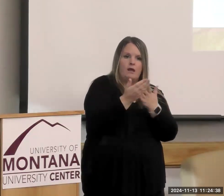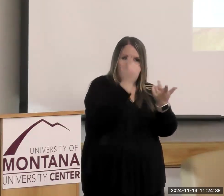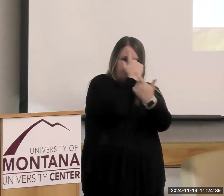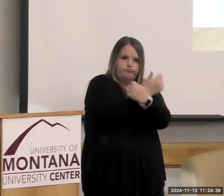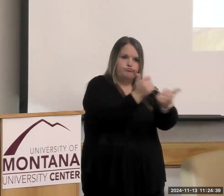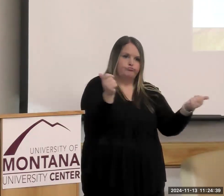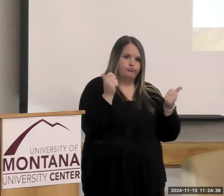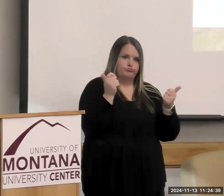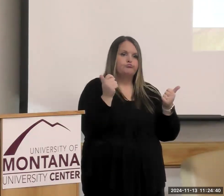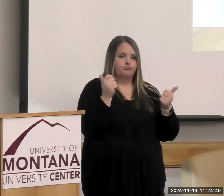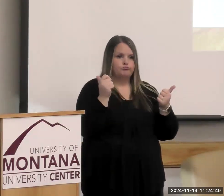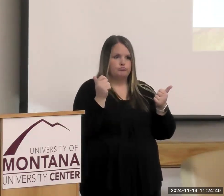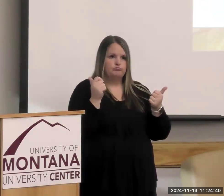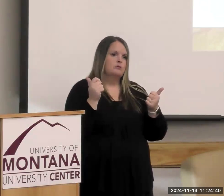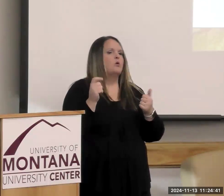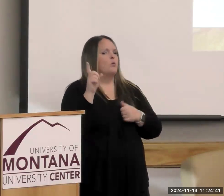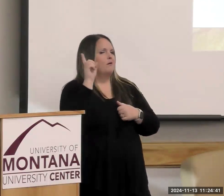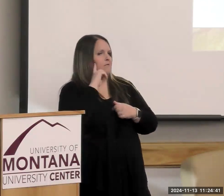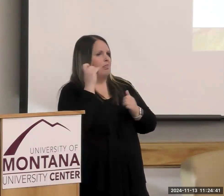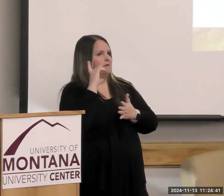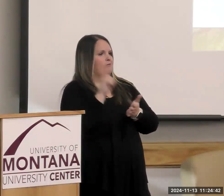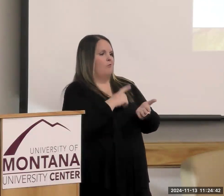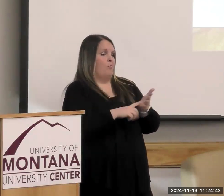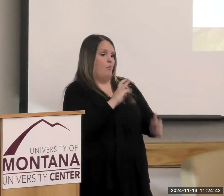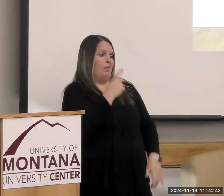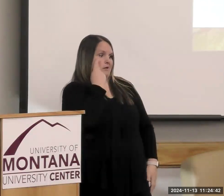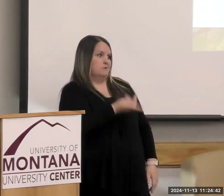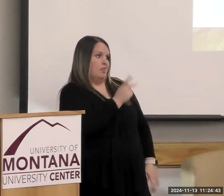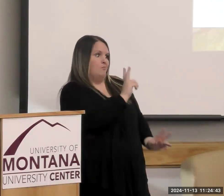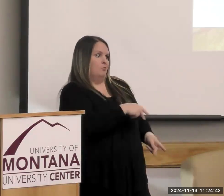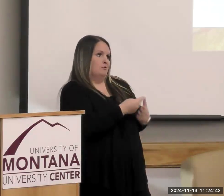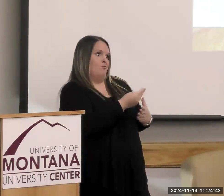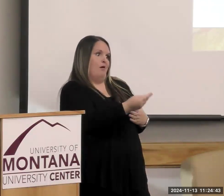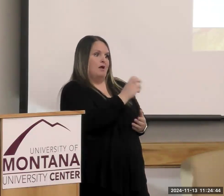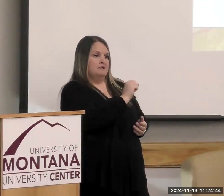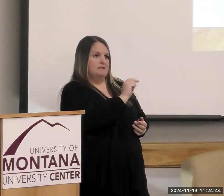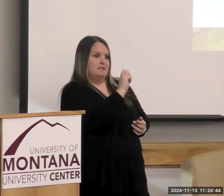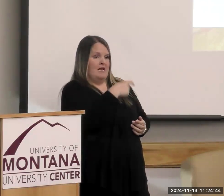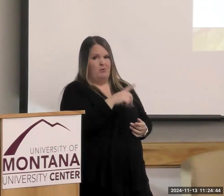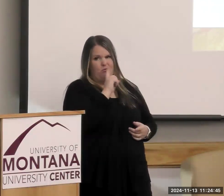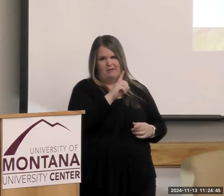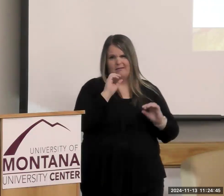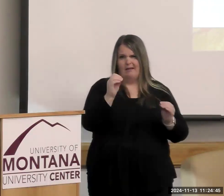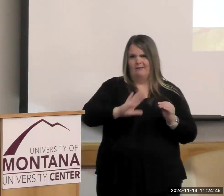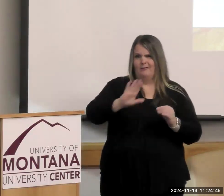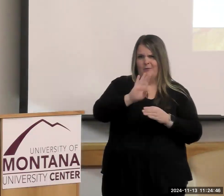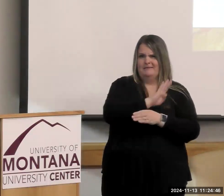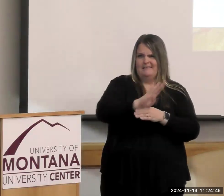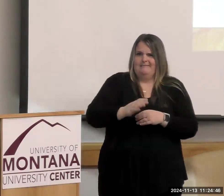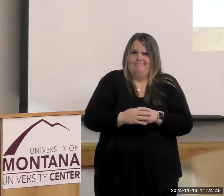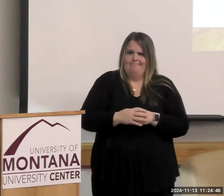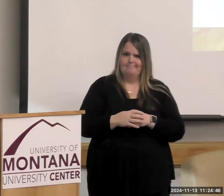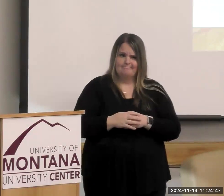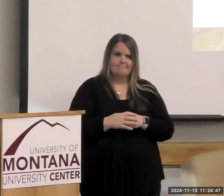And a lot of criticism about, well, I saw what that person bought with SNAP. Well, it's really none of your business. Your business would be